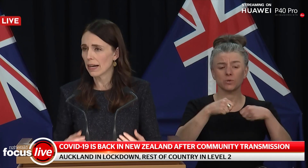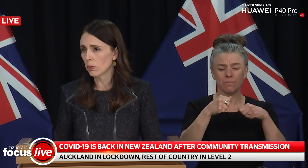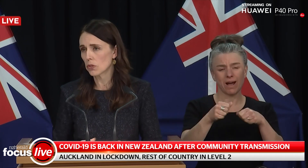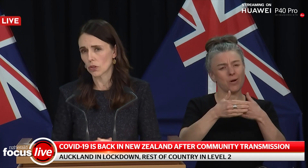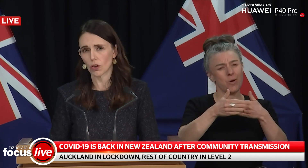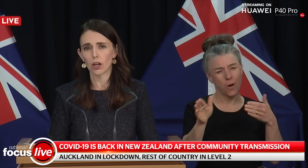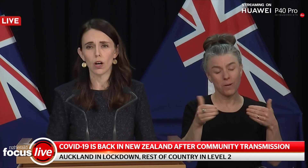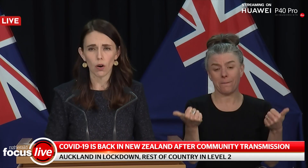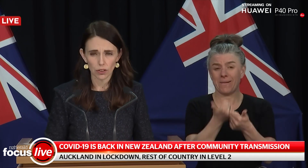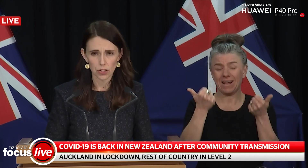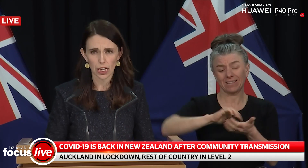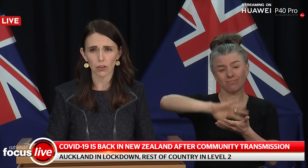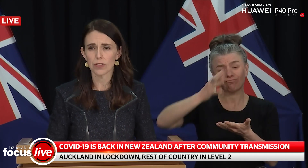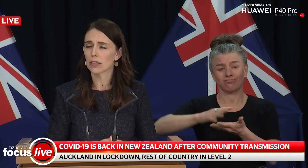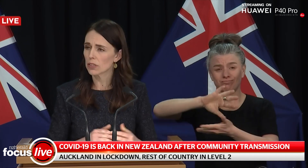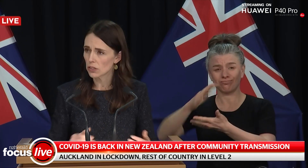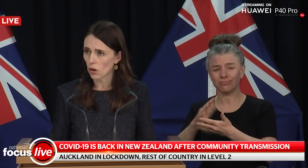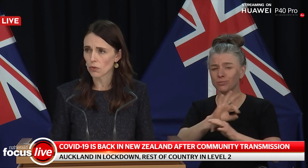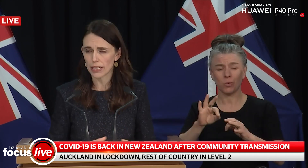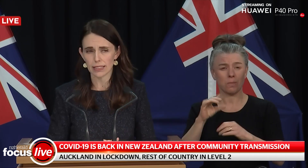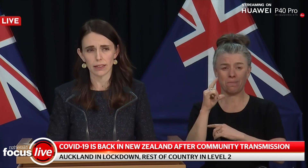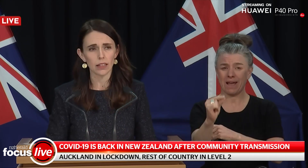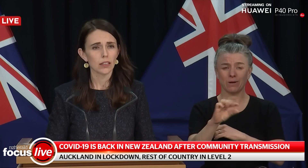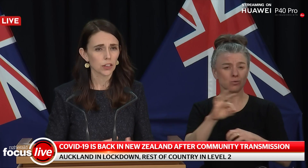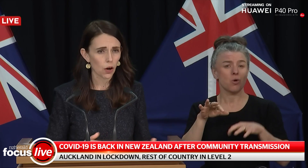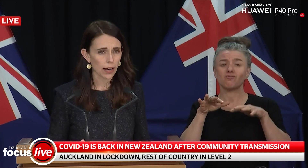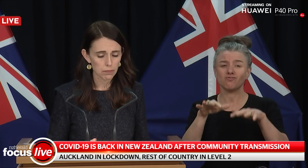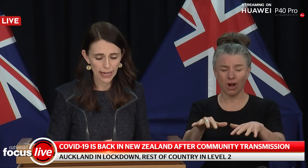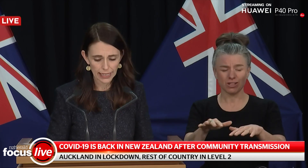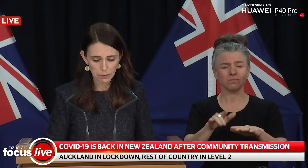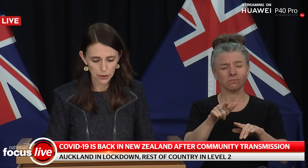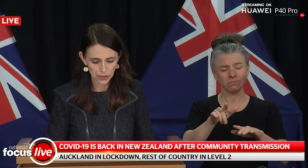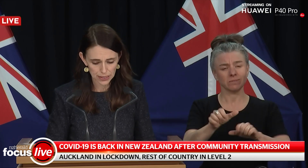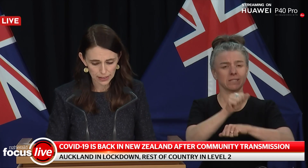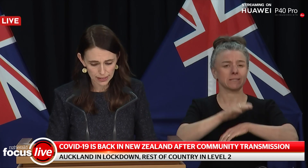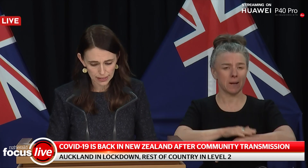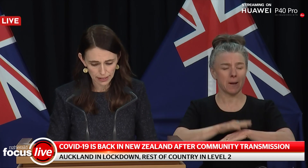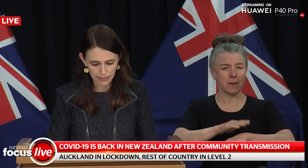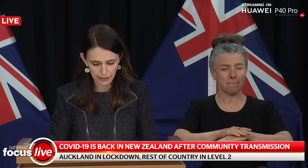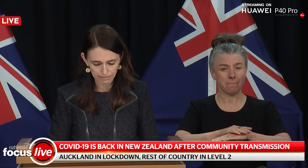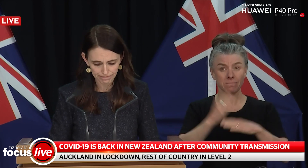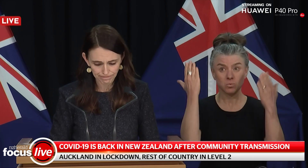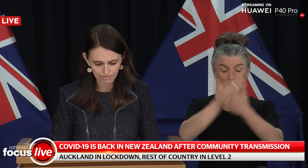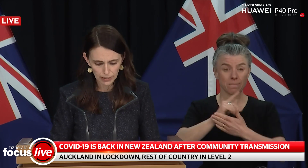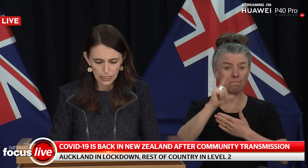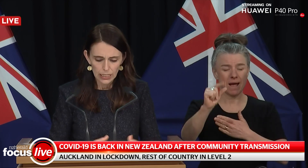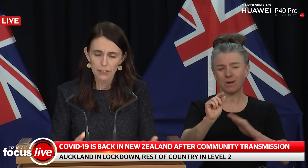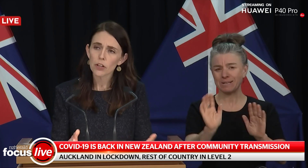there will be ample stock on the shelves. There is no reason to go out and make any purchases this evening.